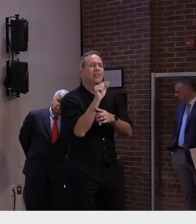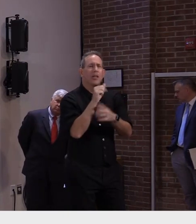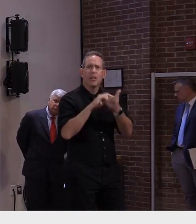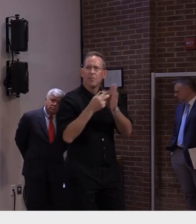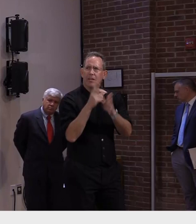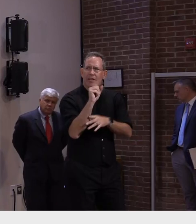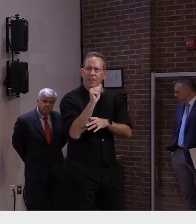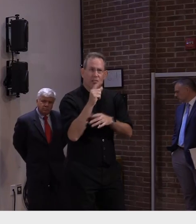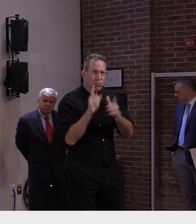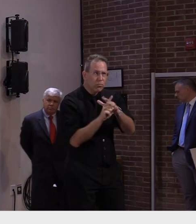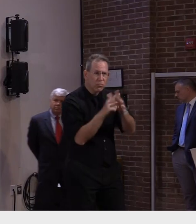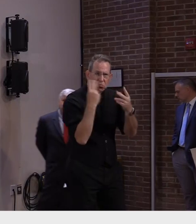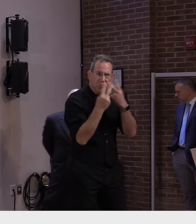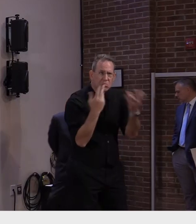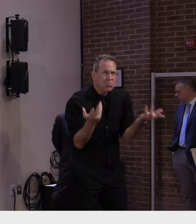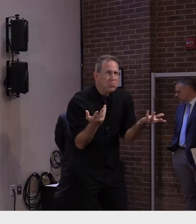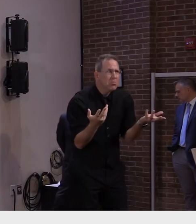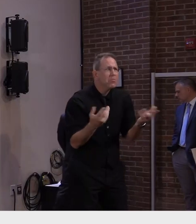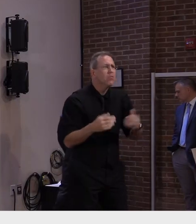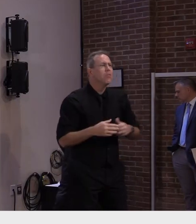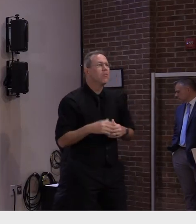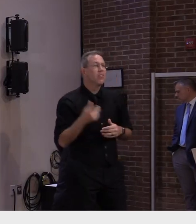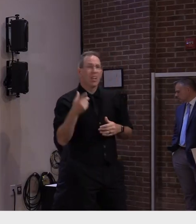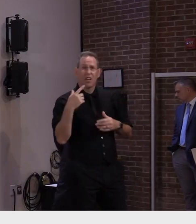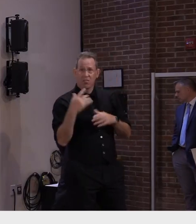It's changed to about 90%.